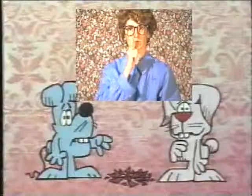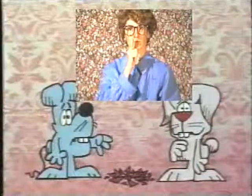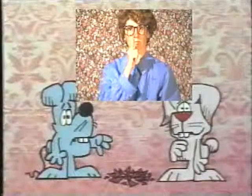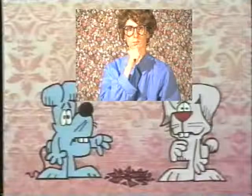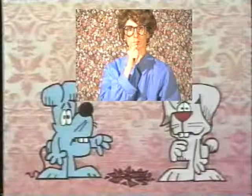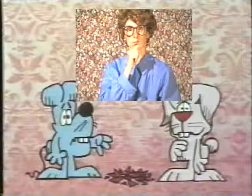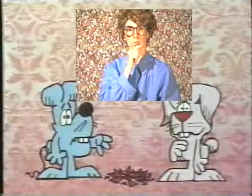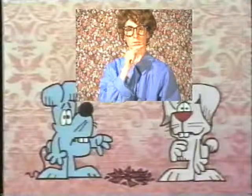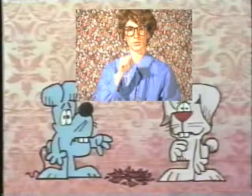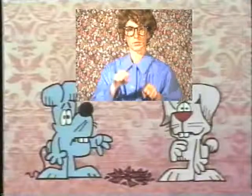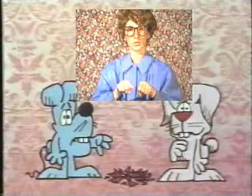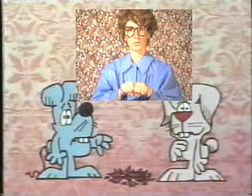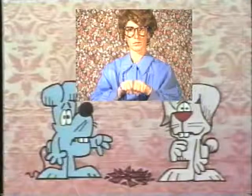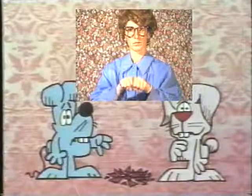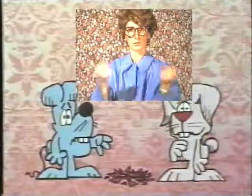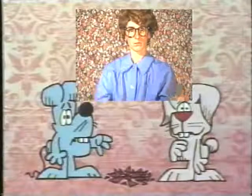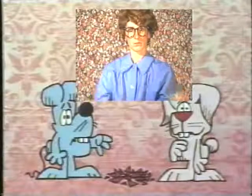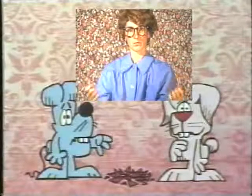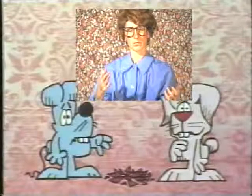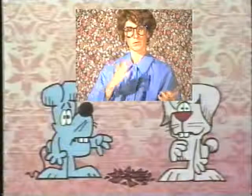Who broke my dish? Who